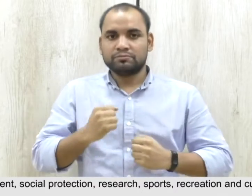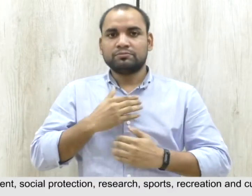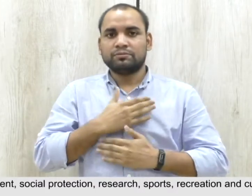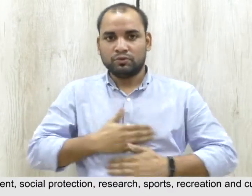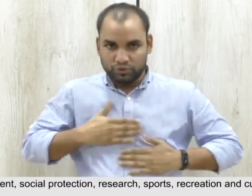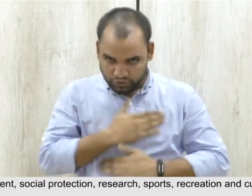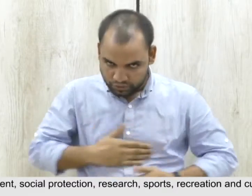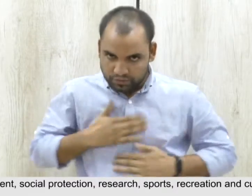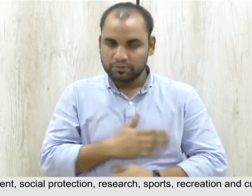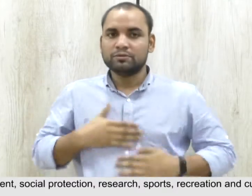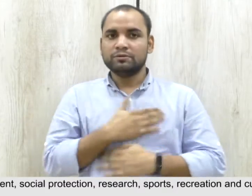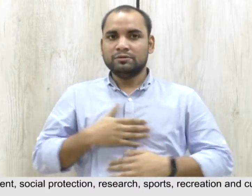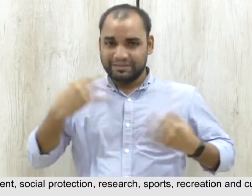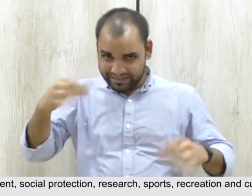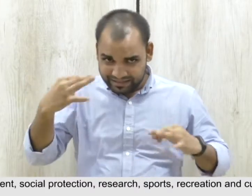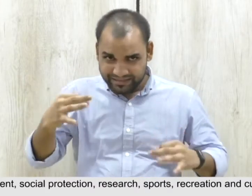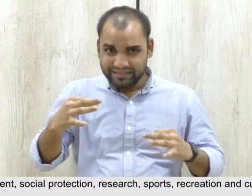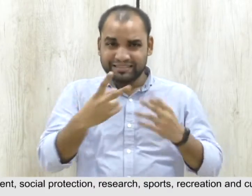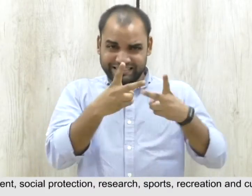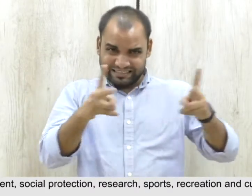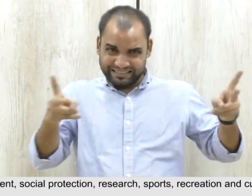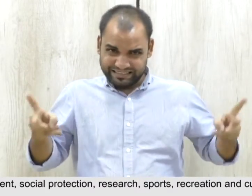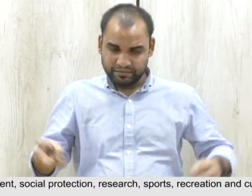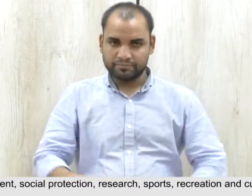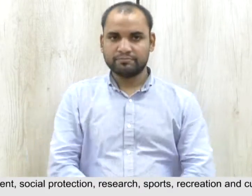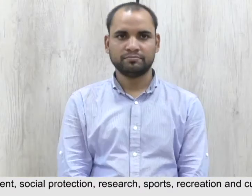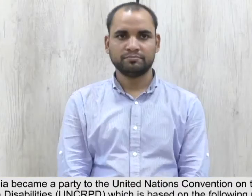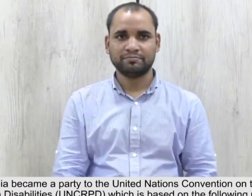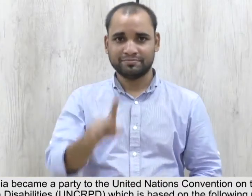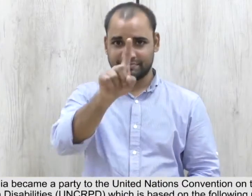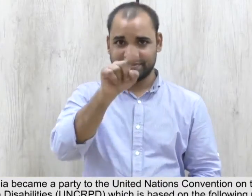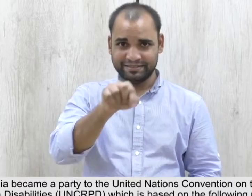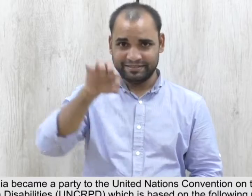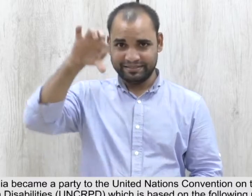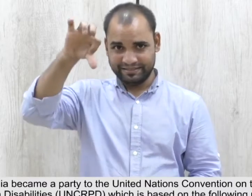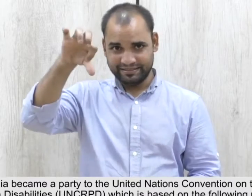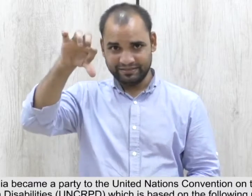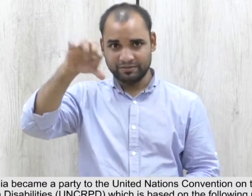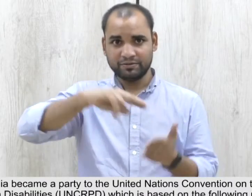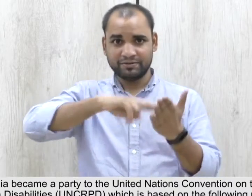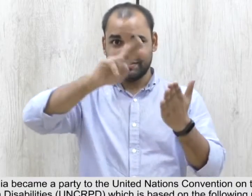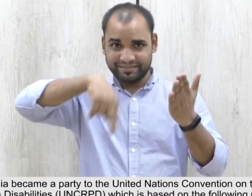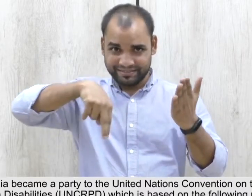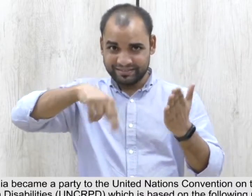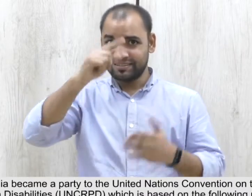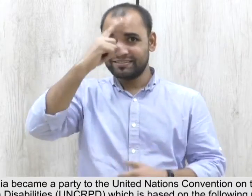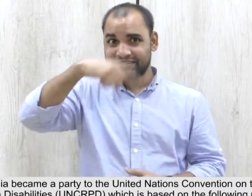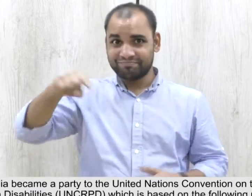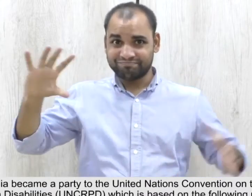recreation, and cultural activities. 1.9. In 2007,